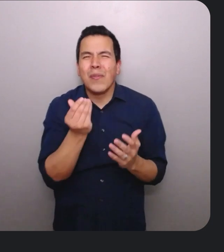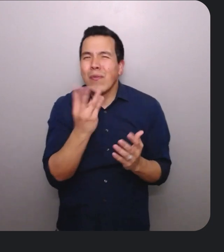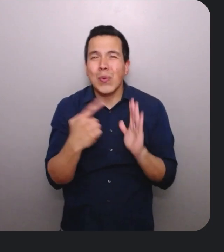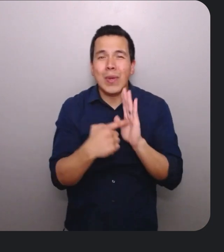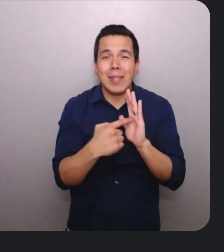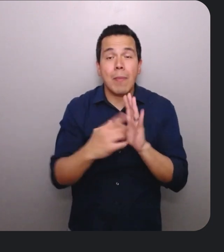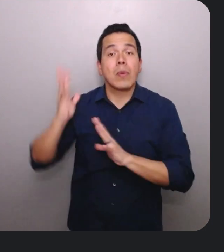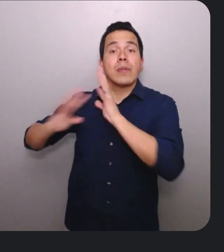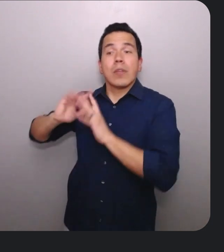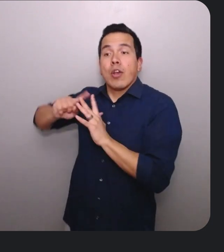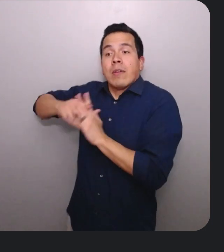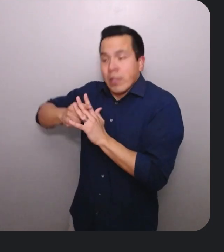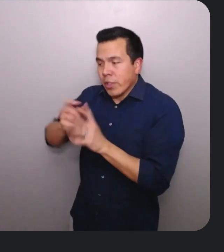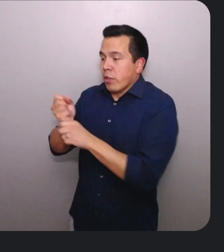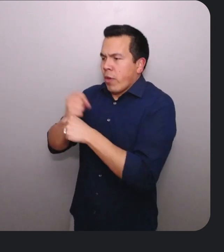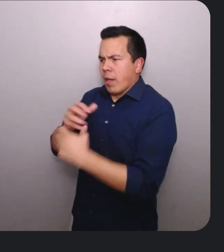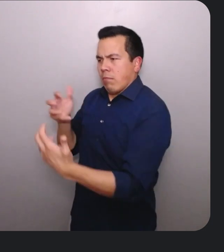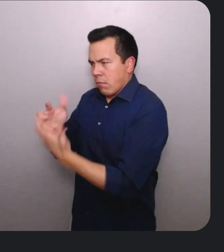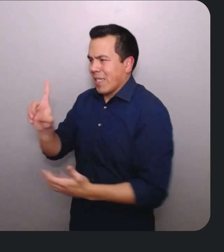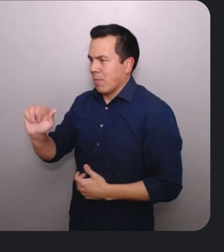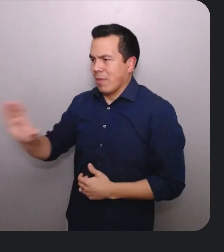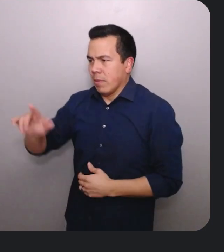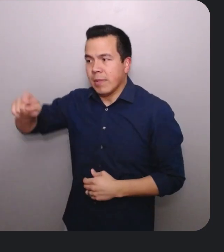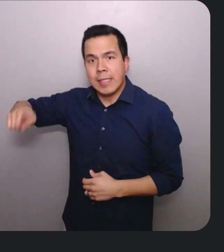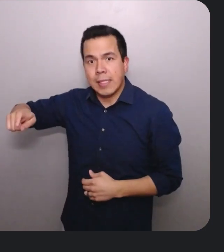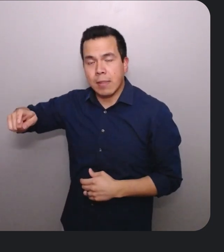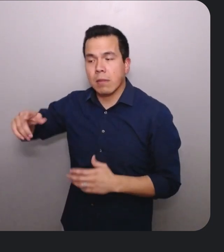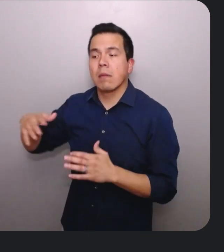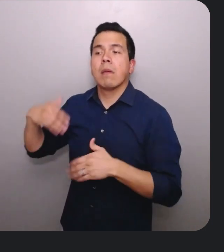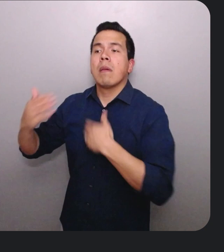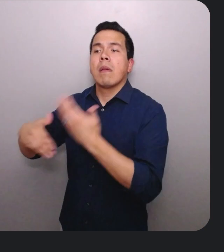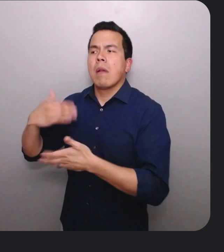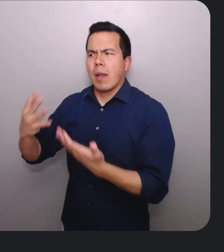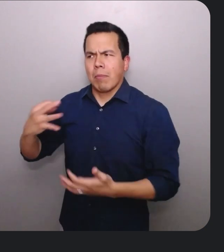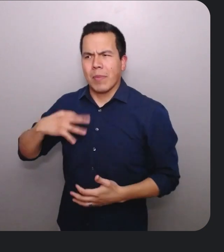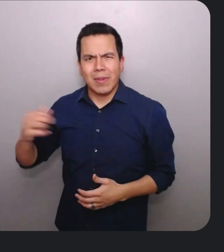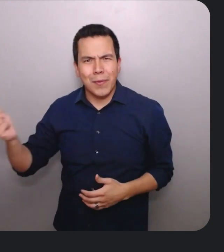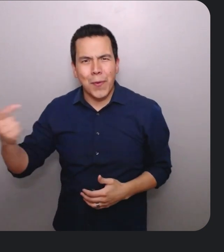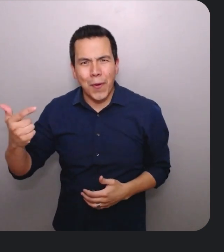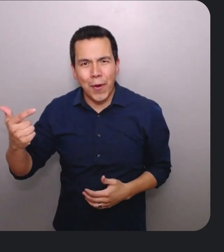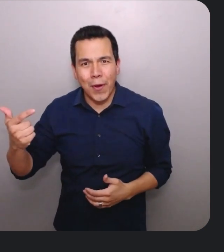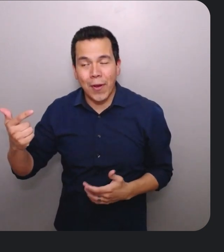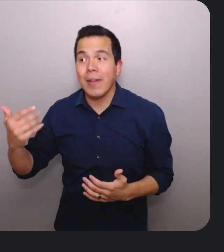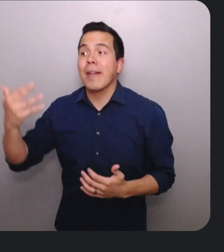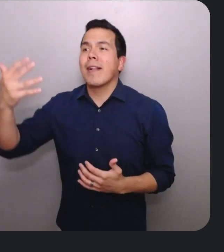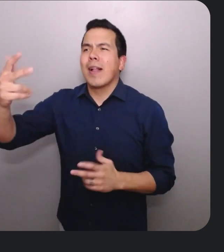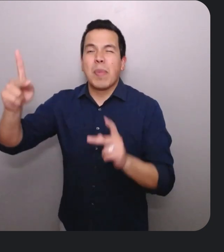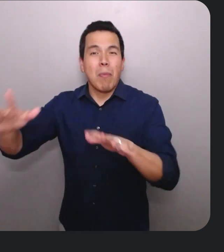things that were originally created to work well for people with disabilities, but ultimately work better for everyone, and were then adopted beyond